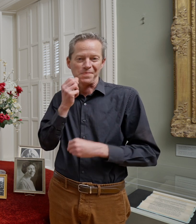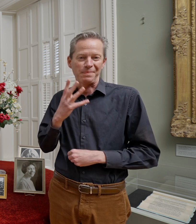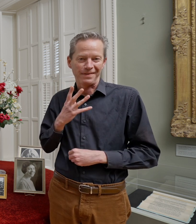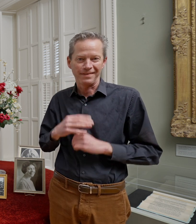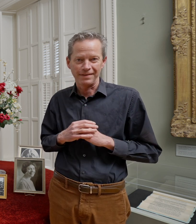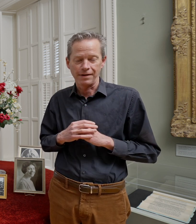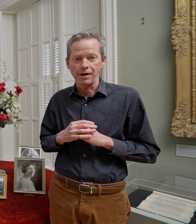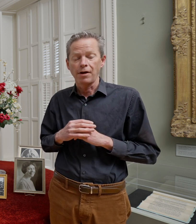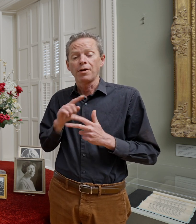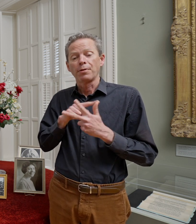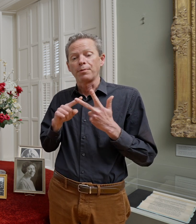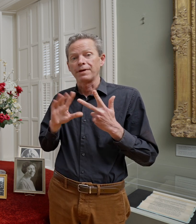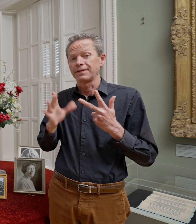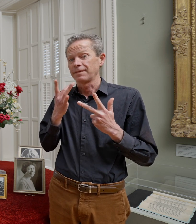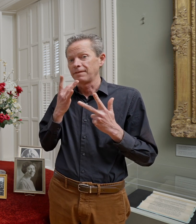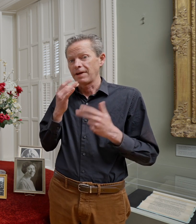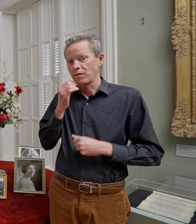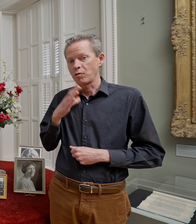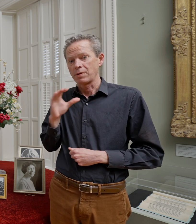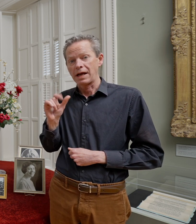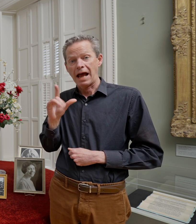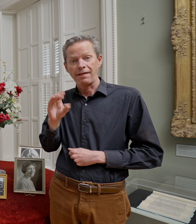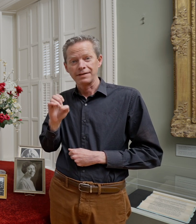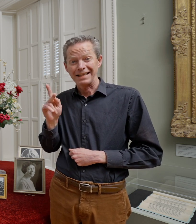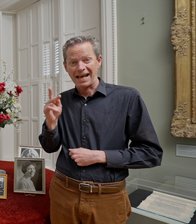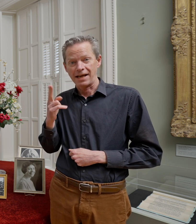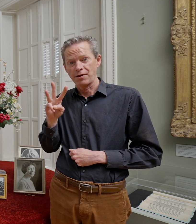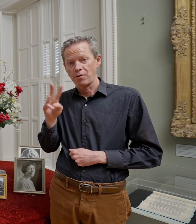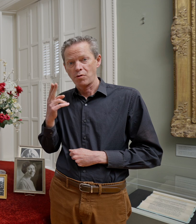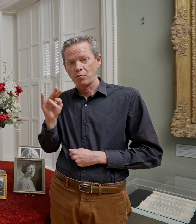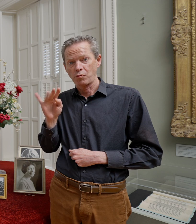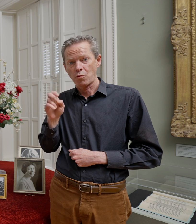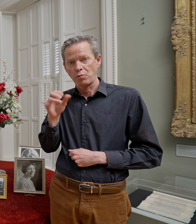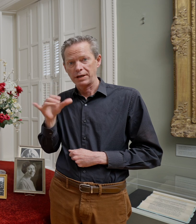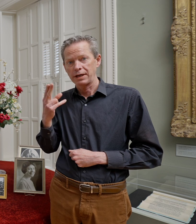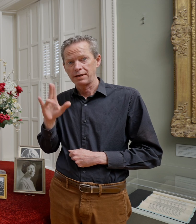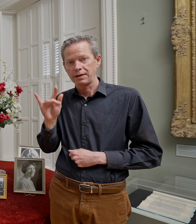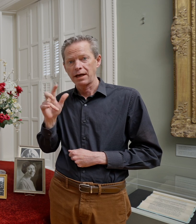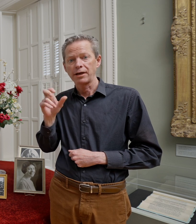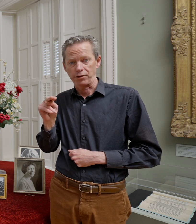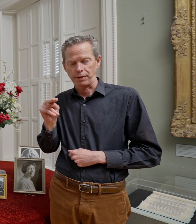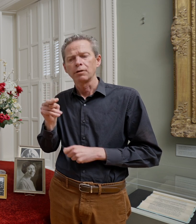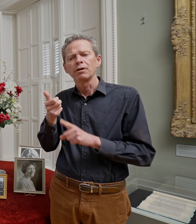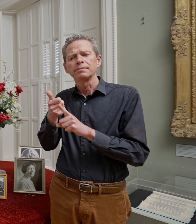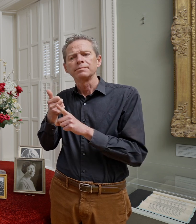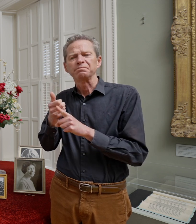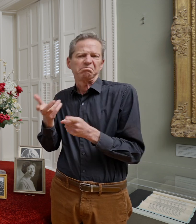Three of his favorites were Alice K. Whitney Hutchison House, who was basically his secretary